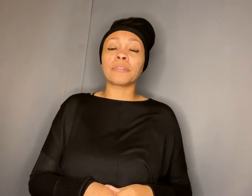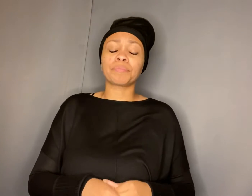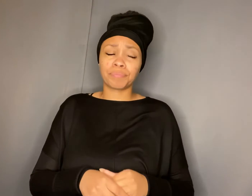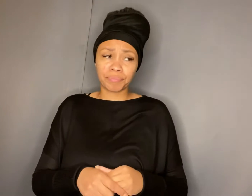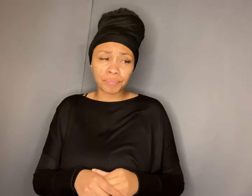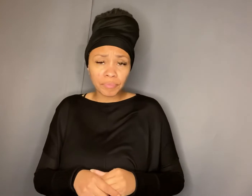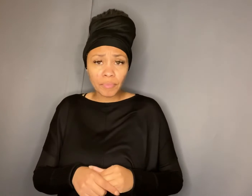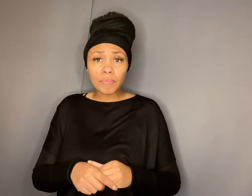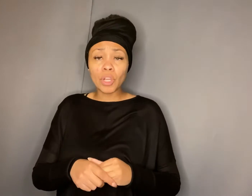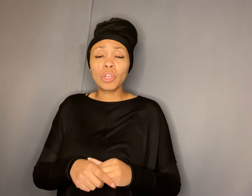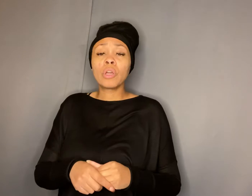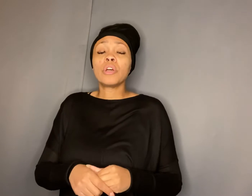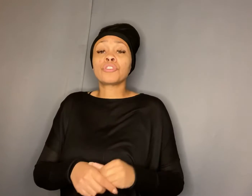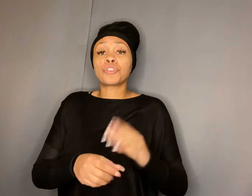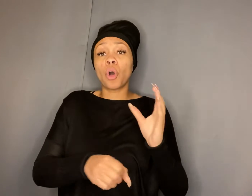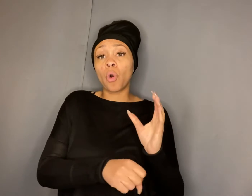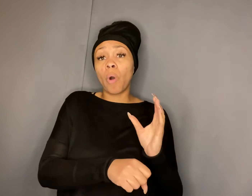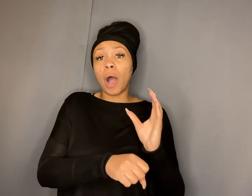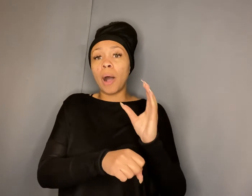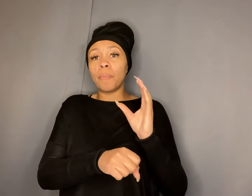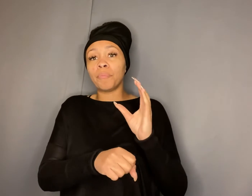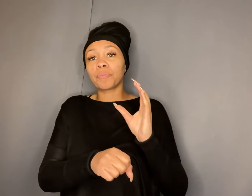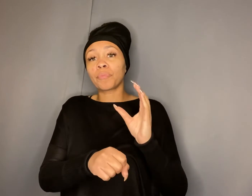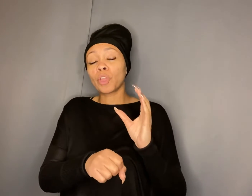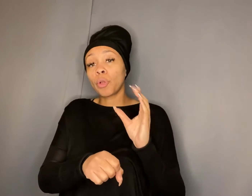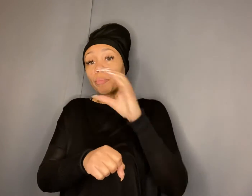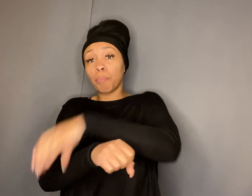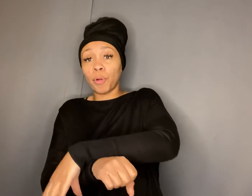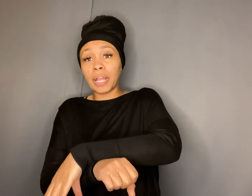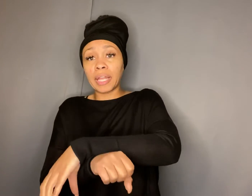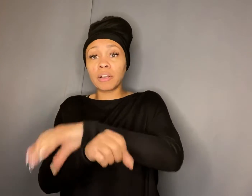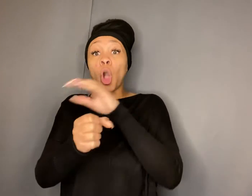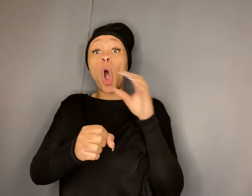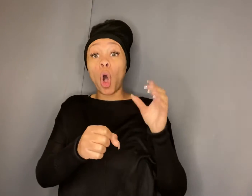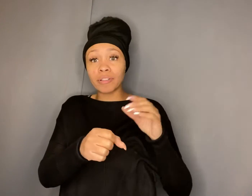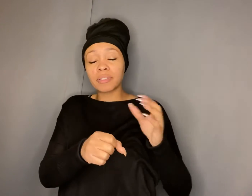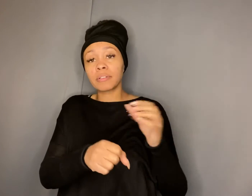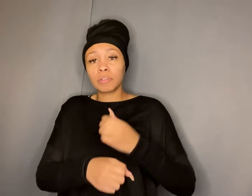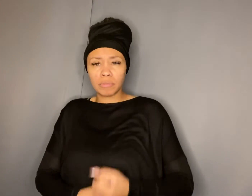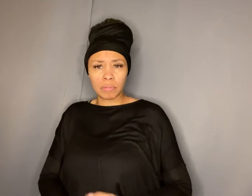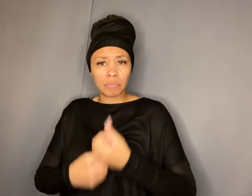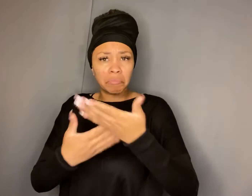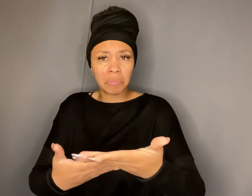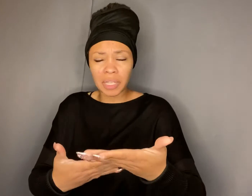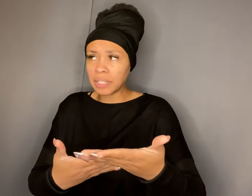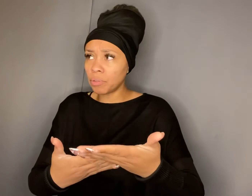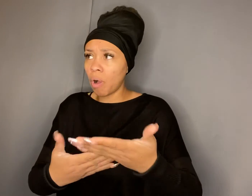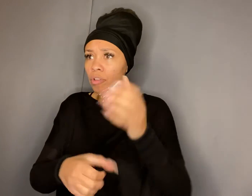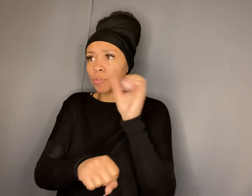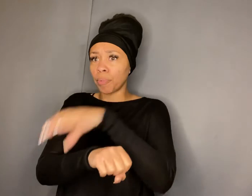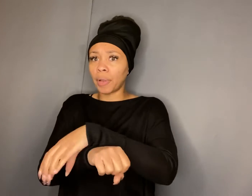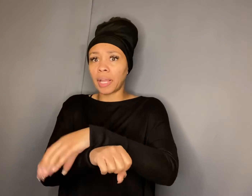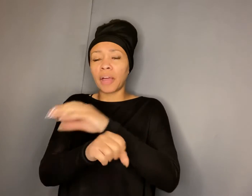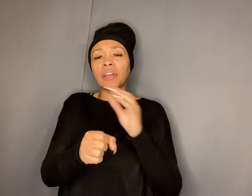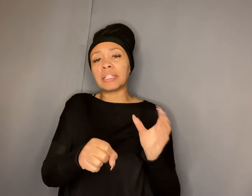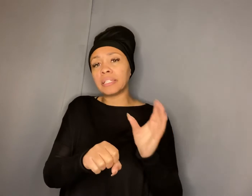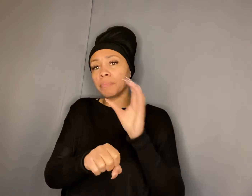so um brain cause did i do cause or brain i think i did